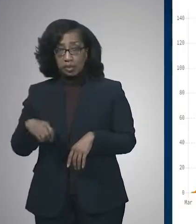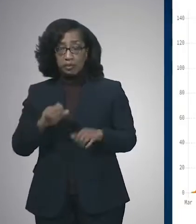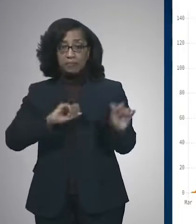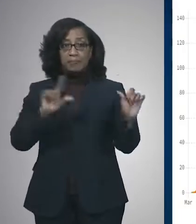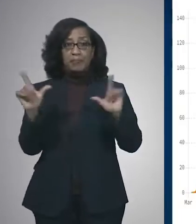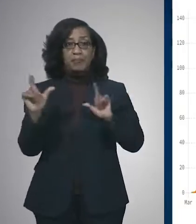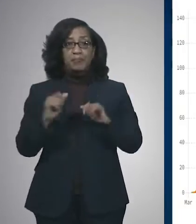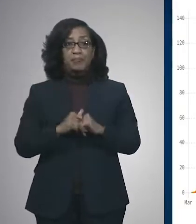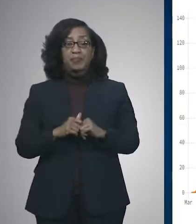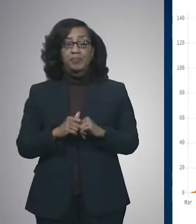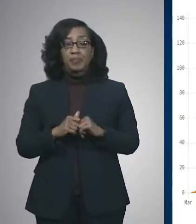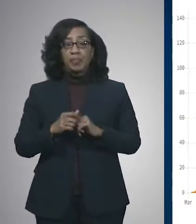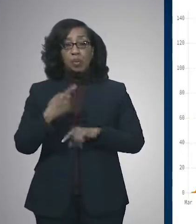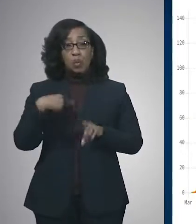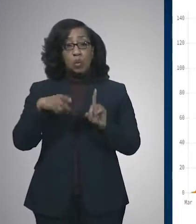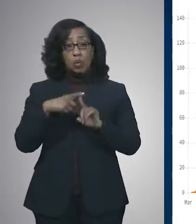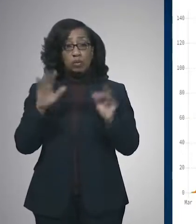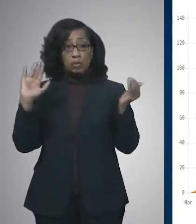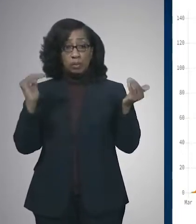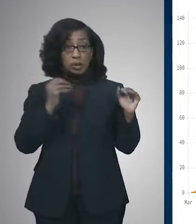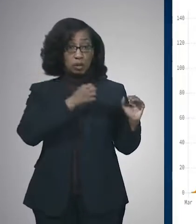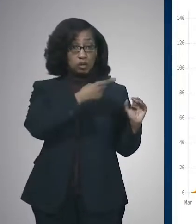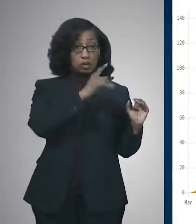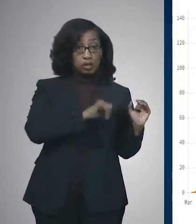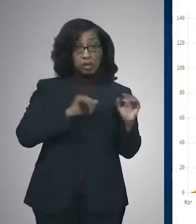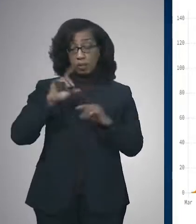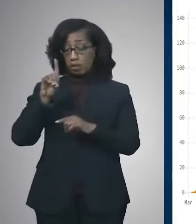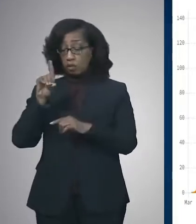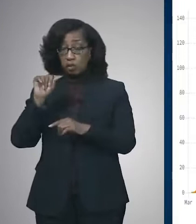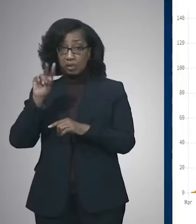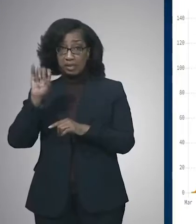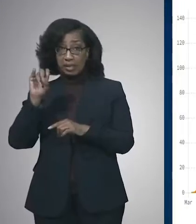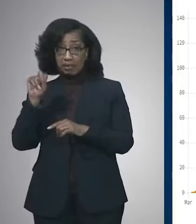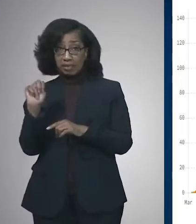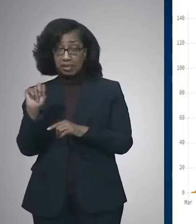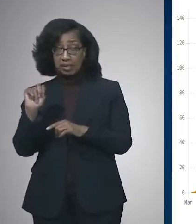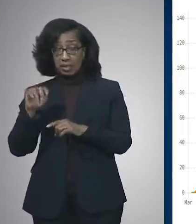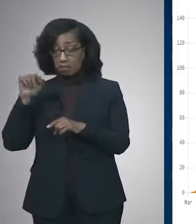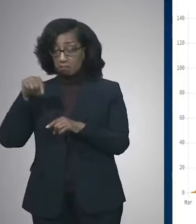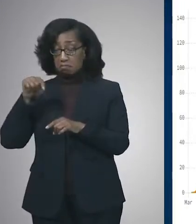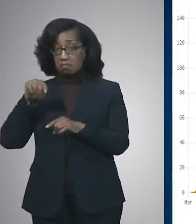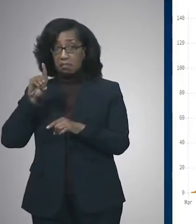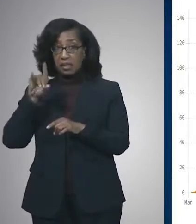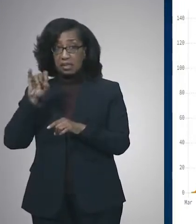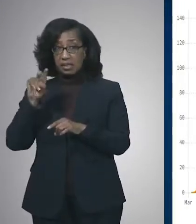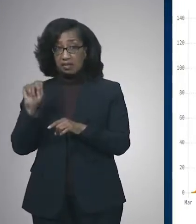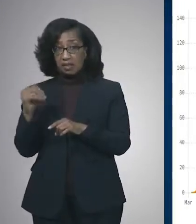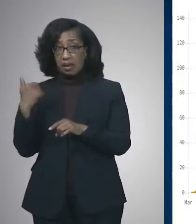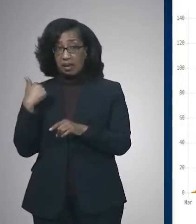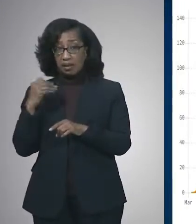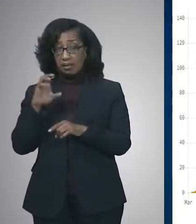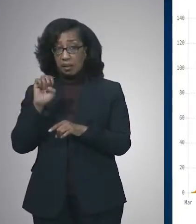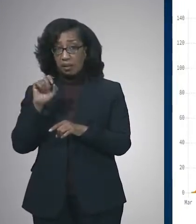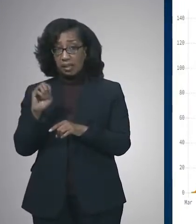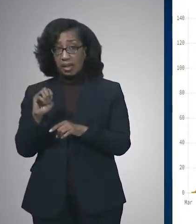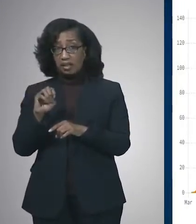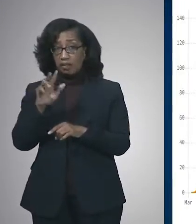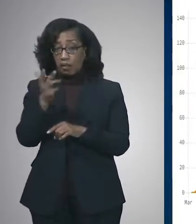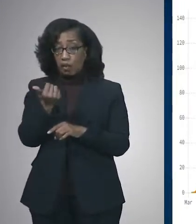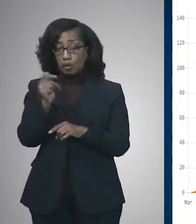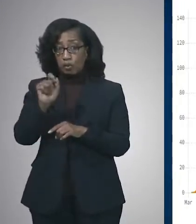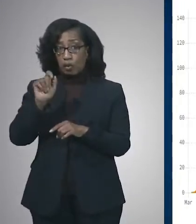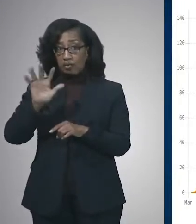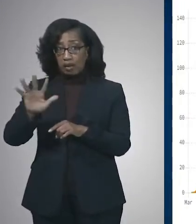And when you compare Shelby County to Davidson County, Davidson County has a case rate of 13.5